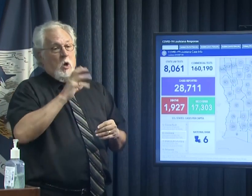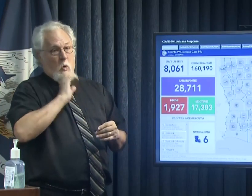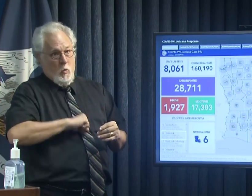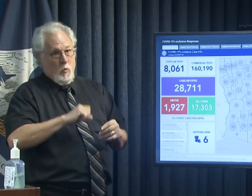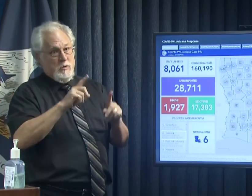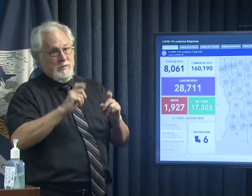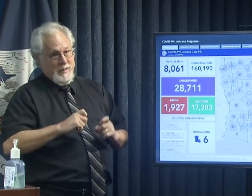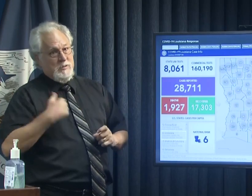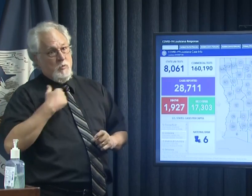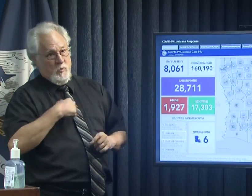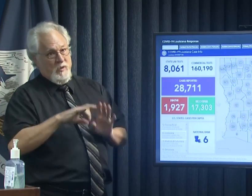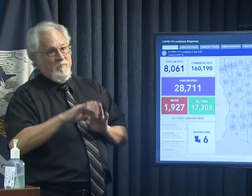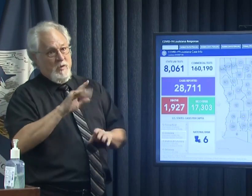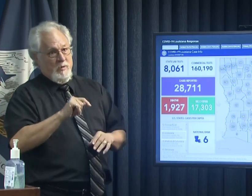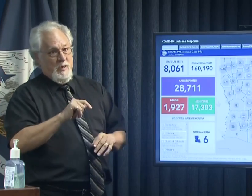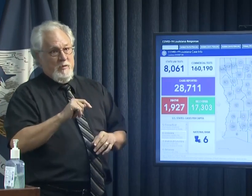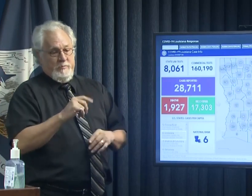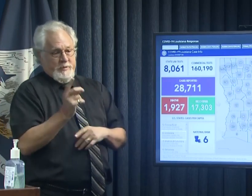we found out